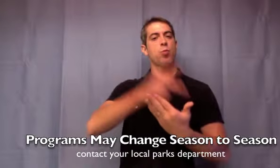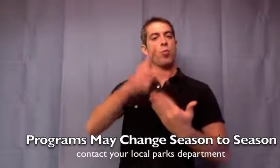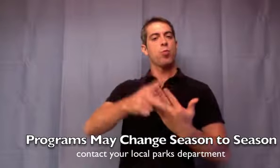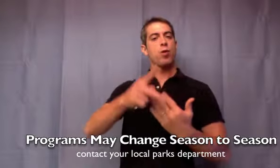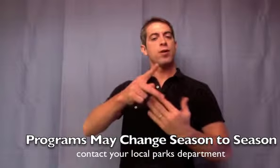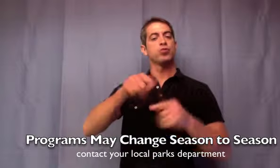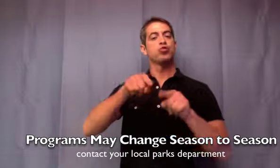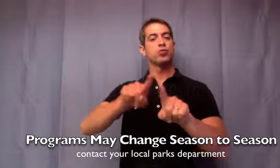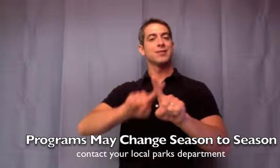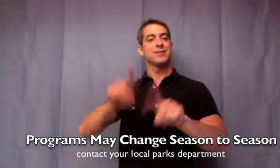department.